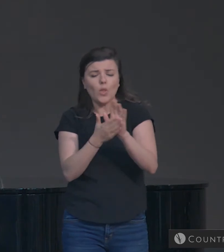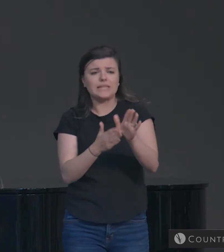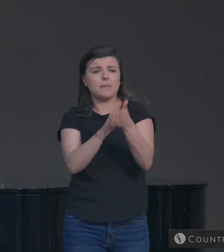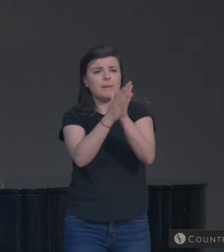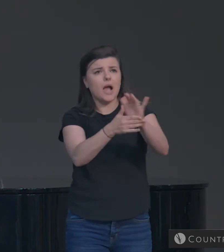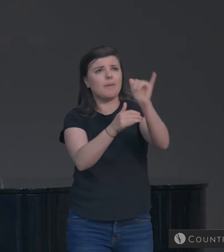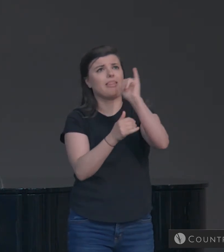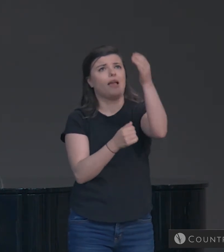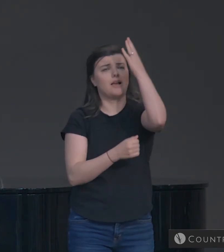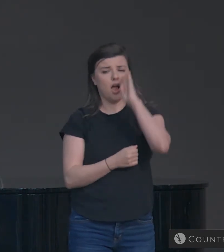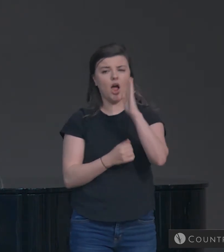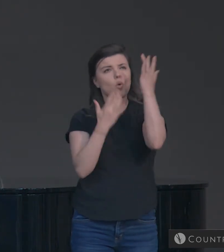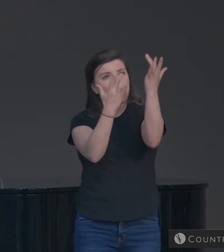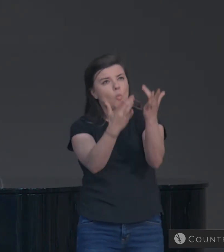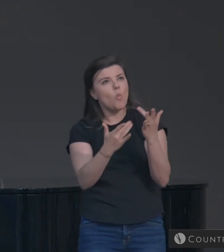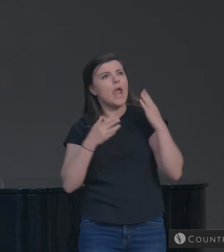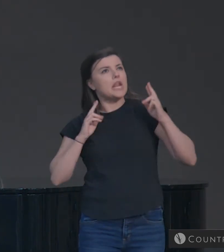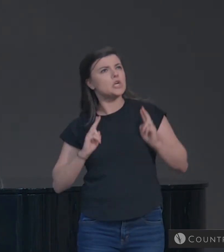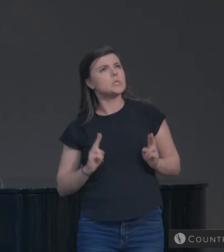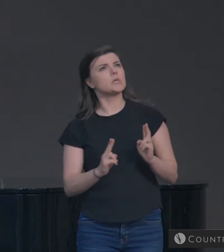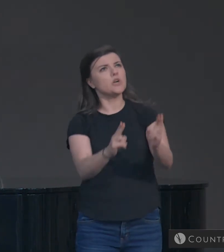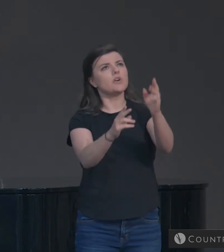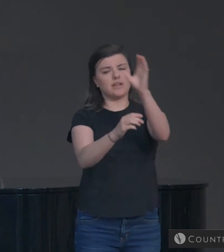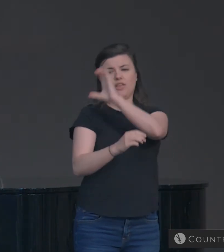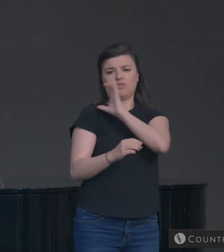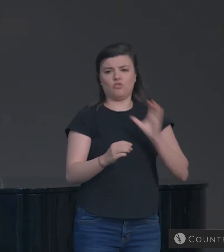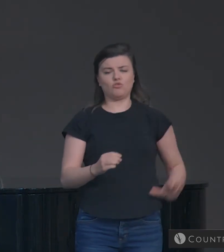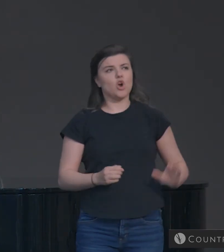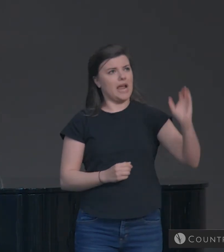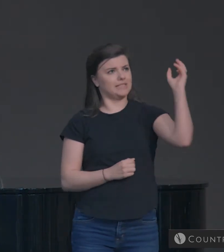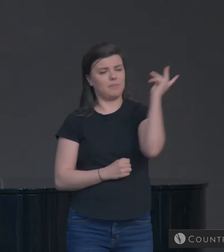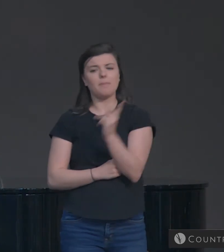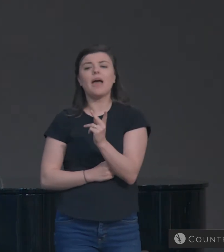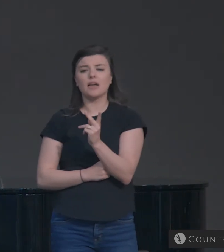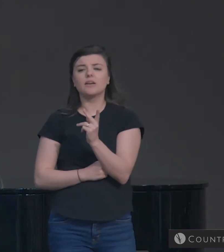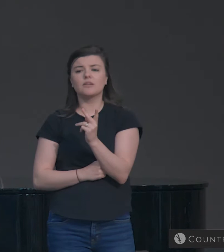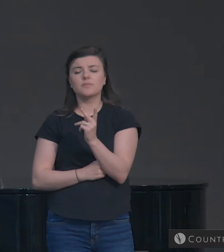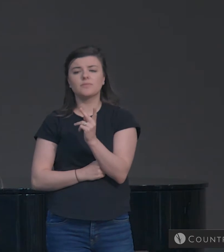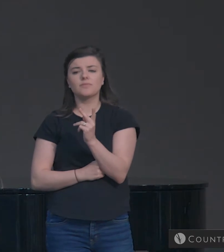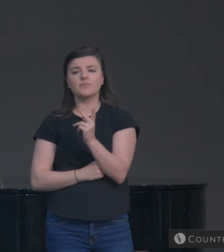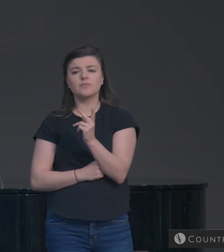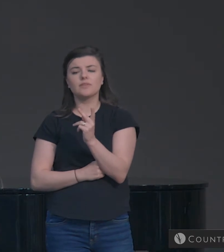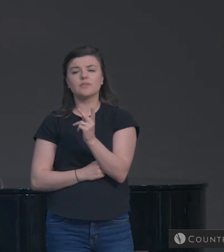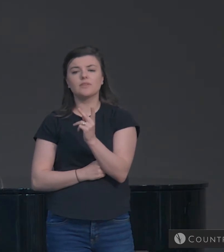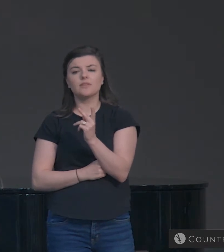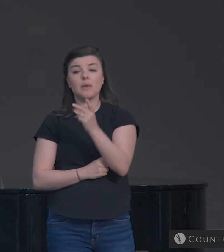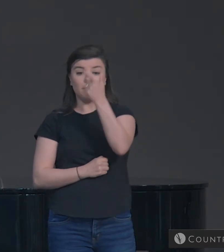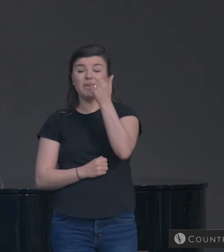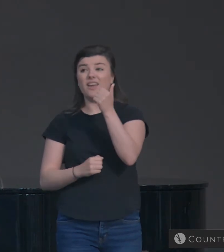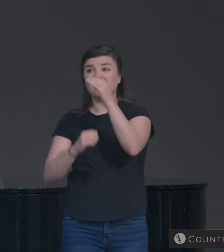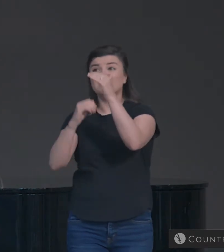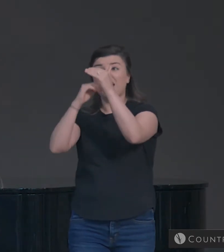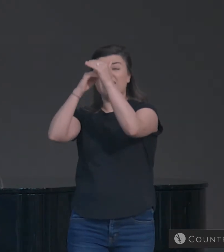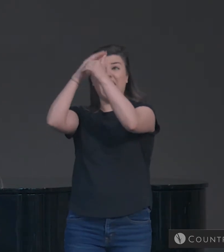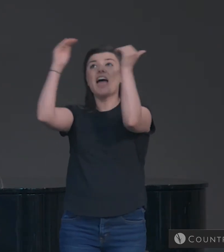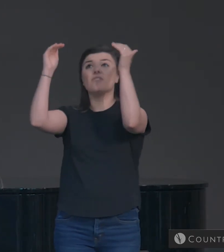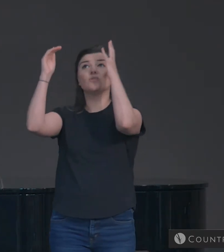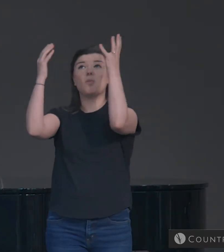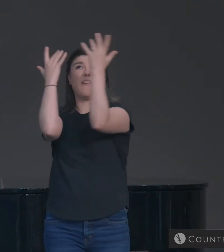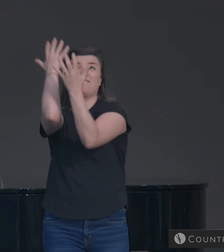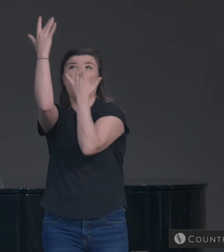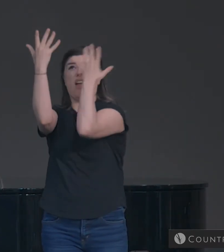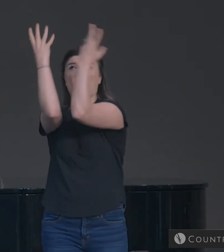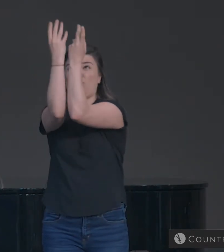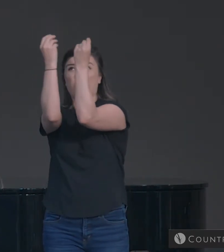waiting for and hastening the coming of the day of God, because of which the heavens will be set on fire and